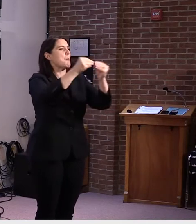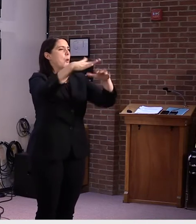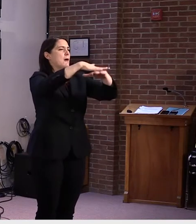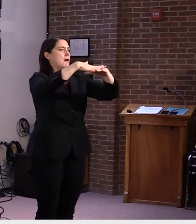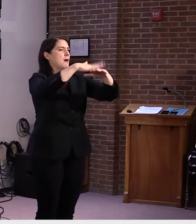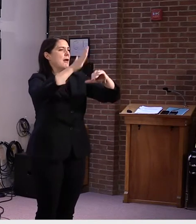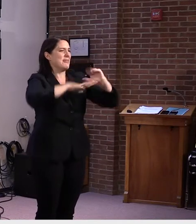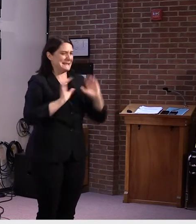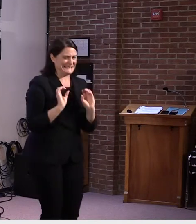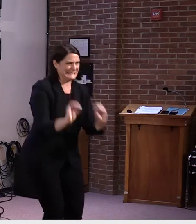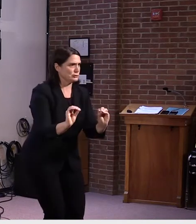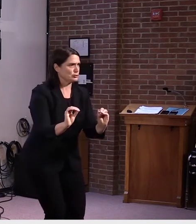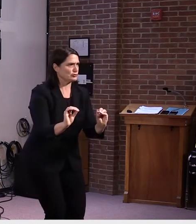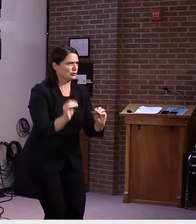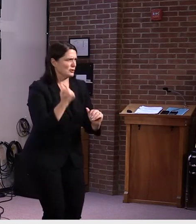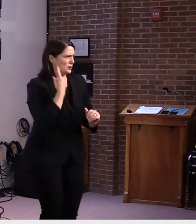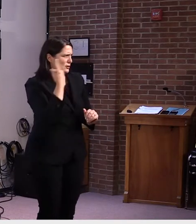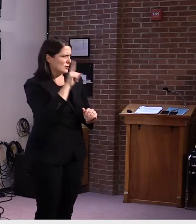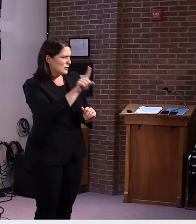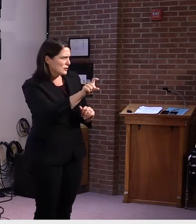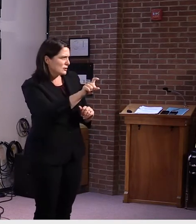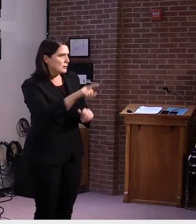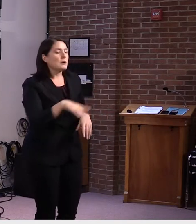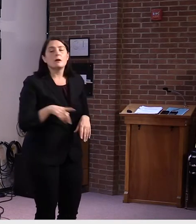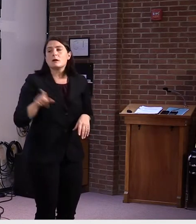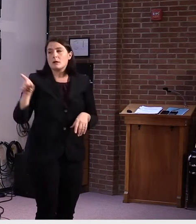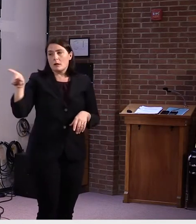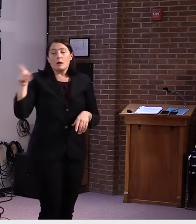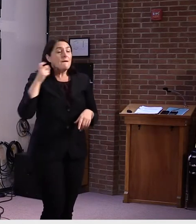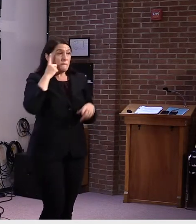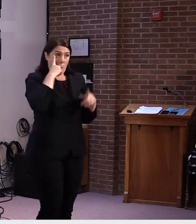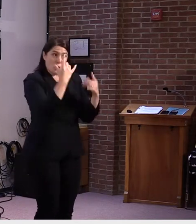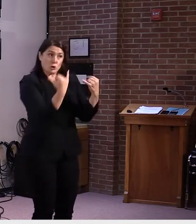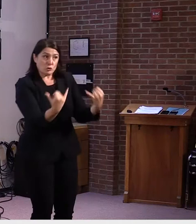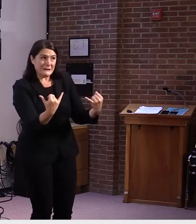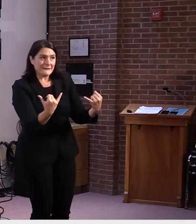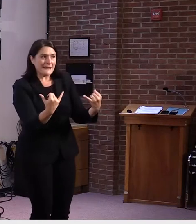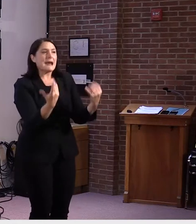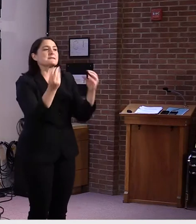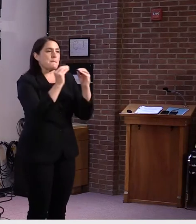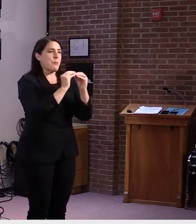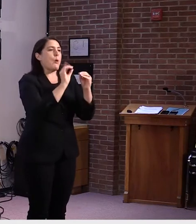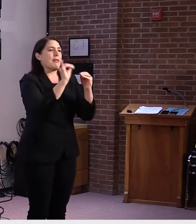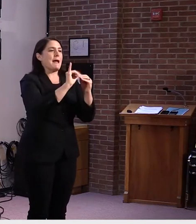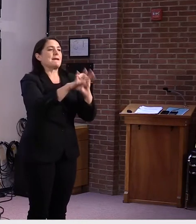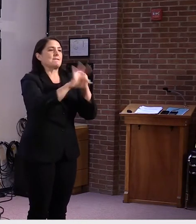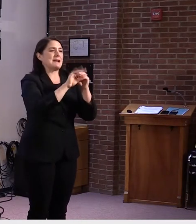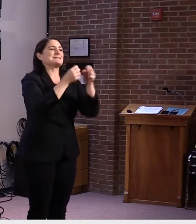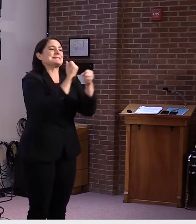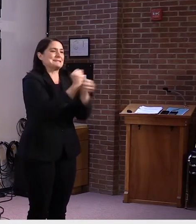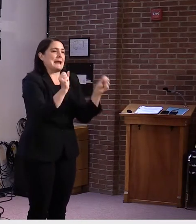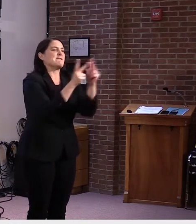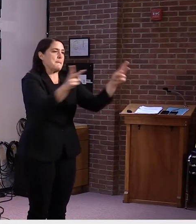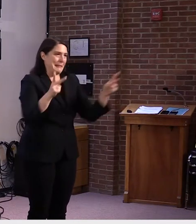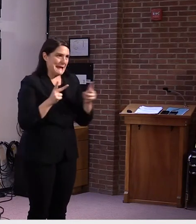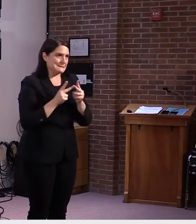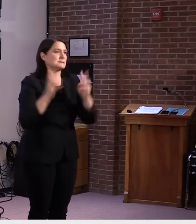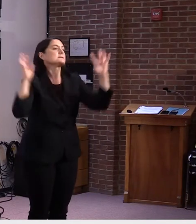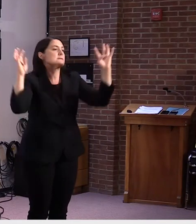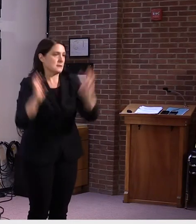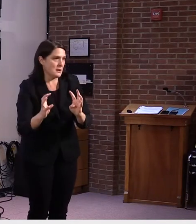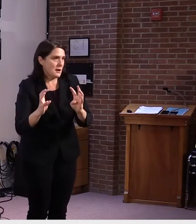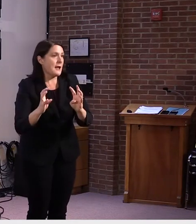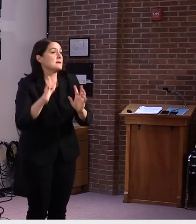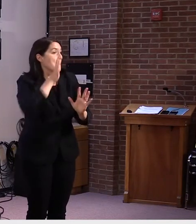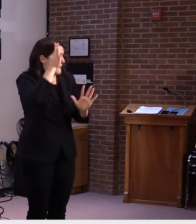work? Right now, this is, uh, mostly, uh, and, um, uh, having availability so that parents can work.